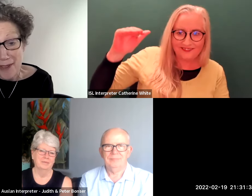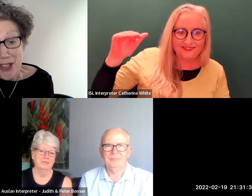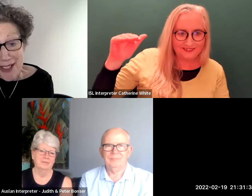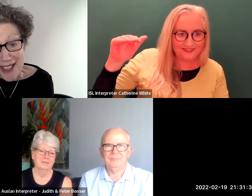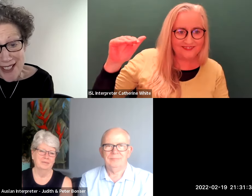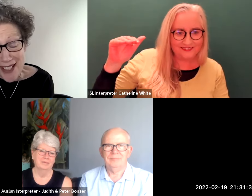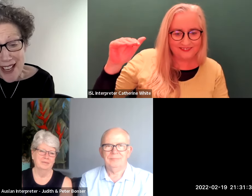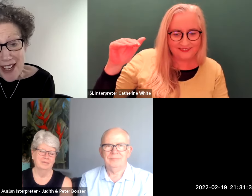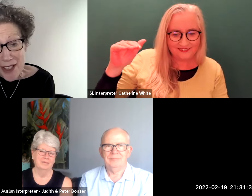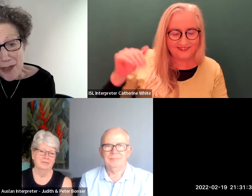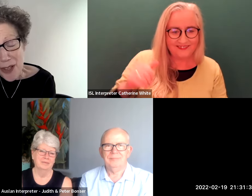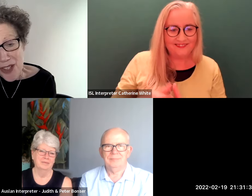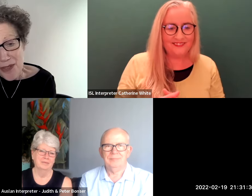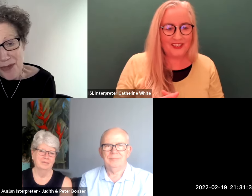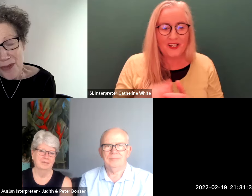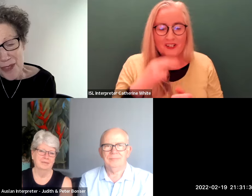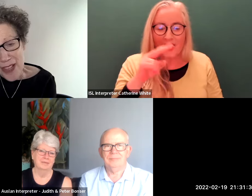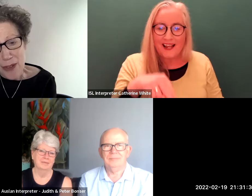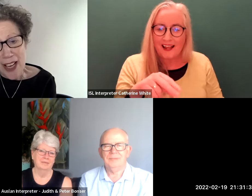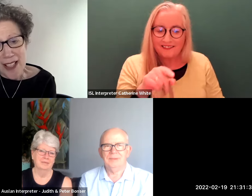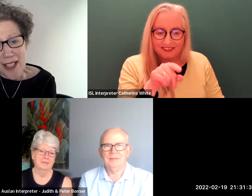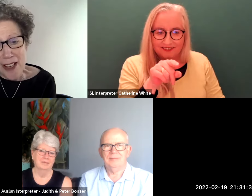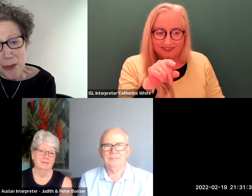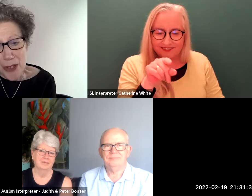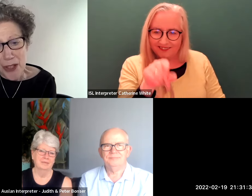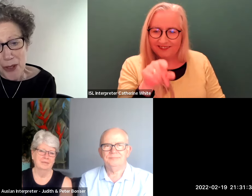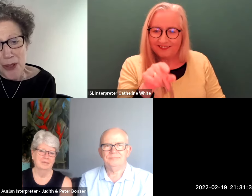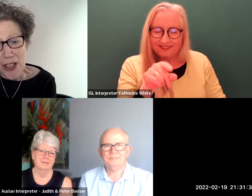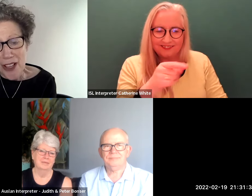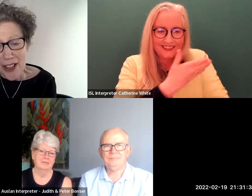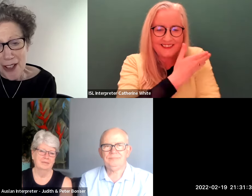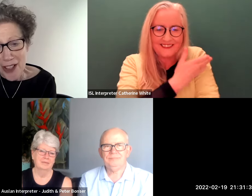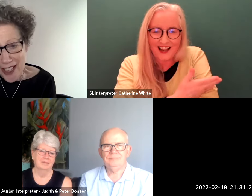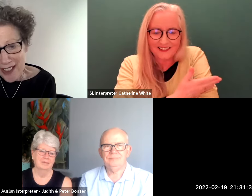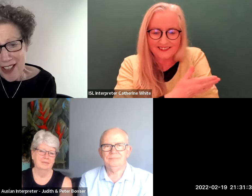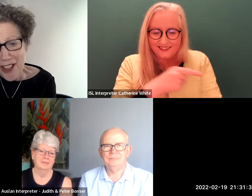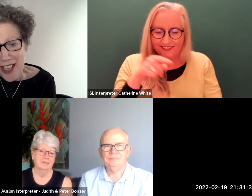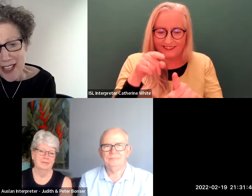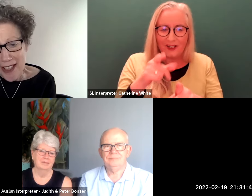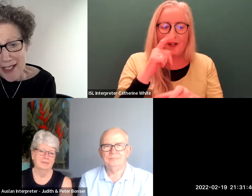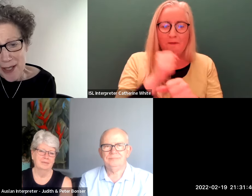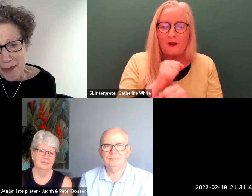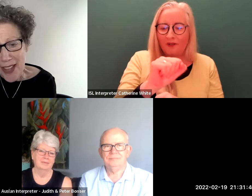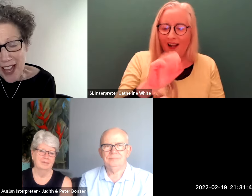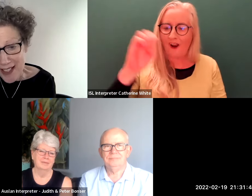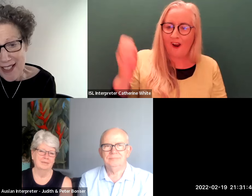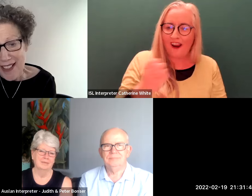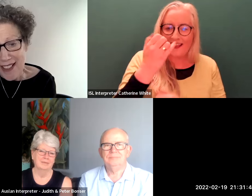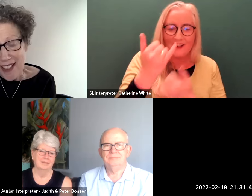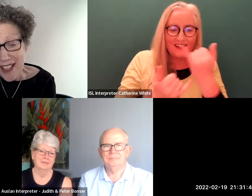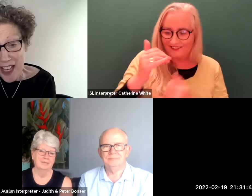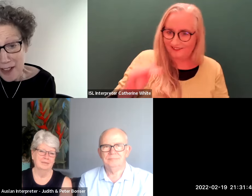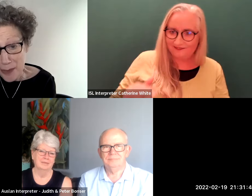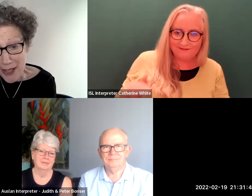that you have justice so if you could just if you like start with your early early years as